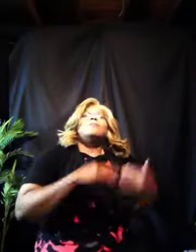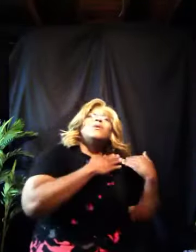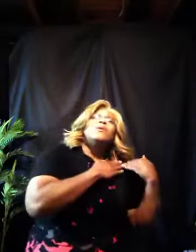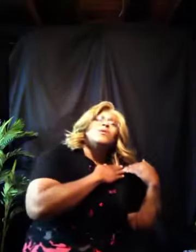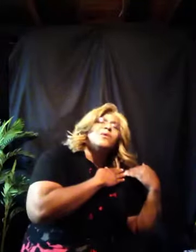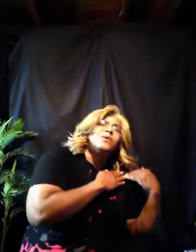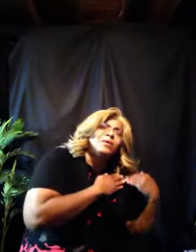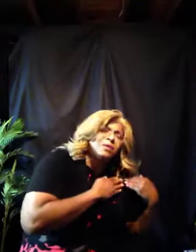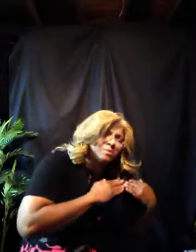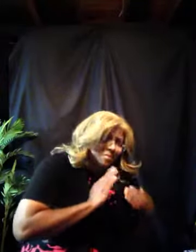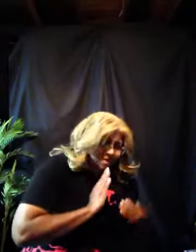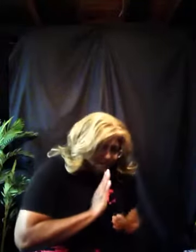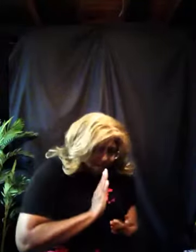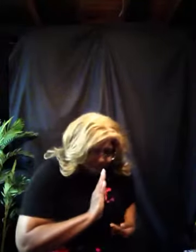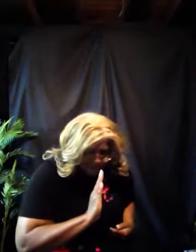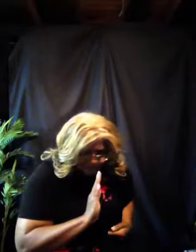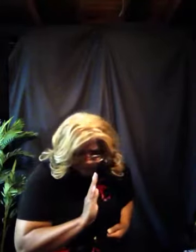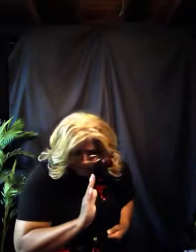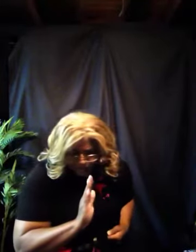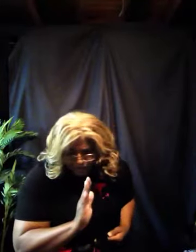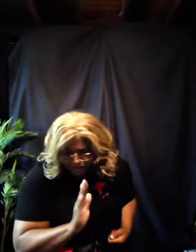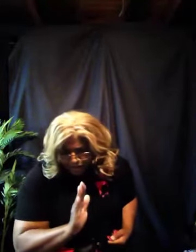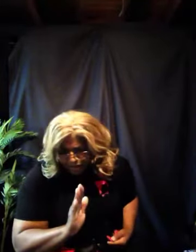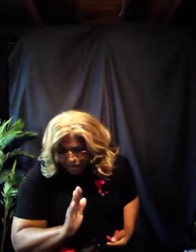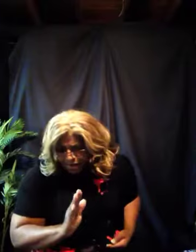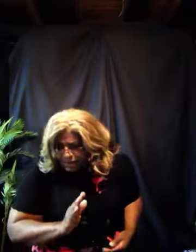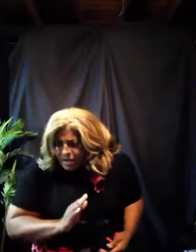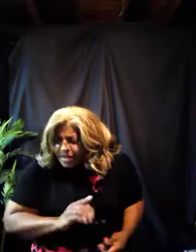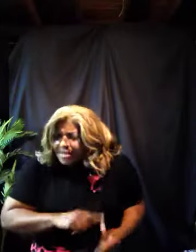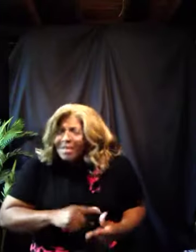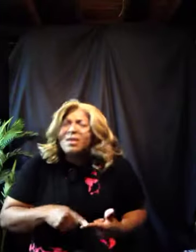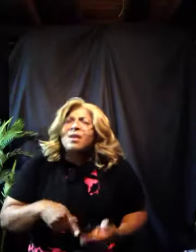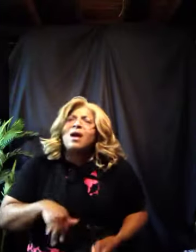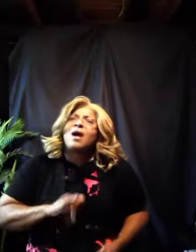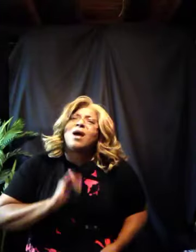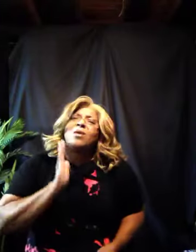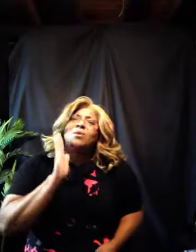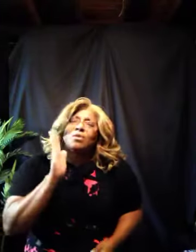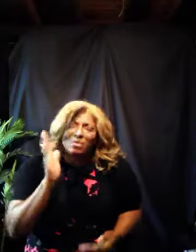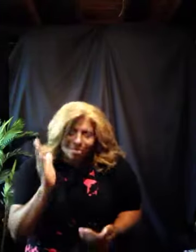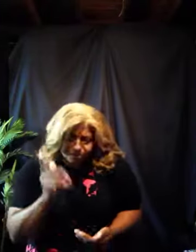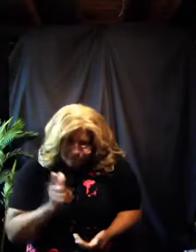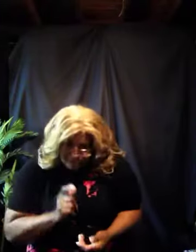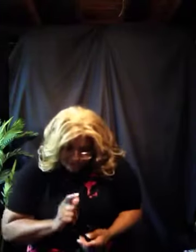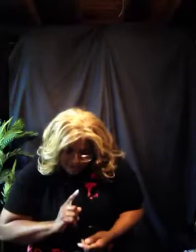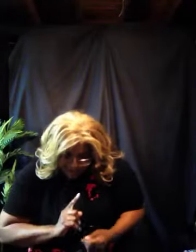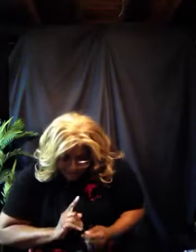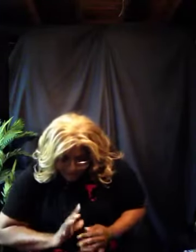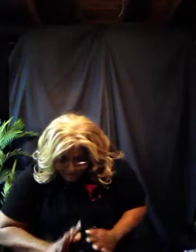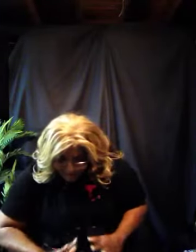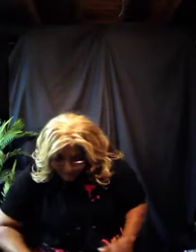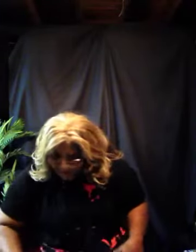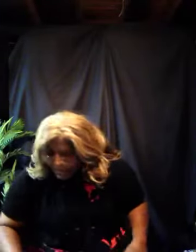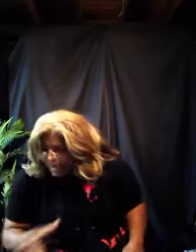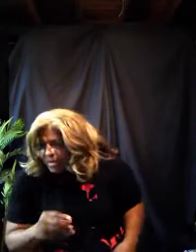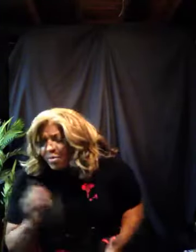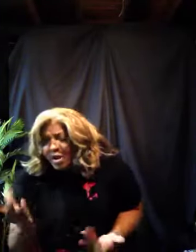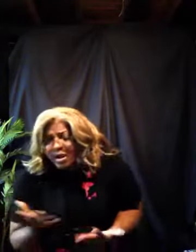burden me Then I am still And wait